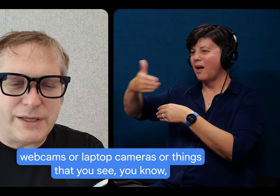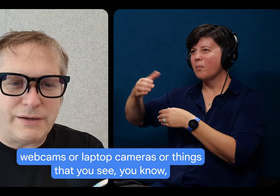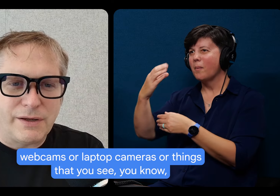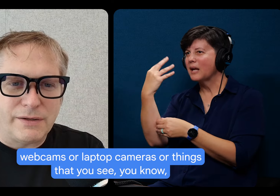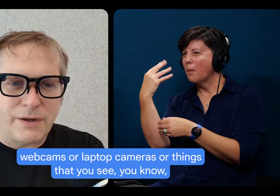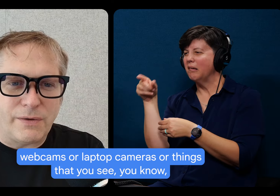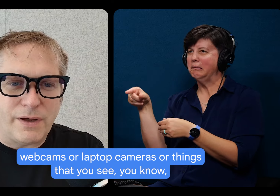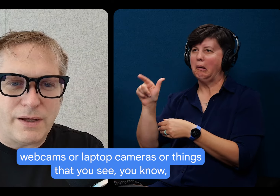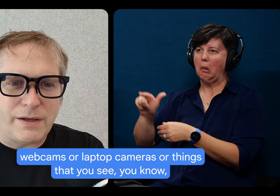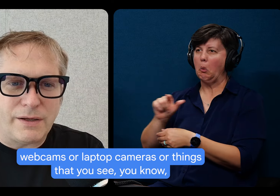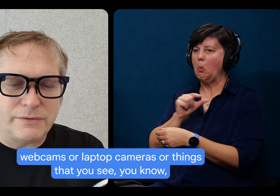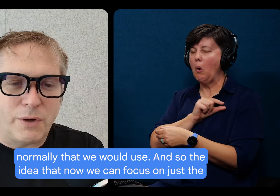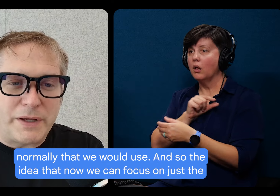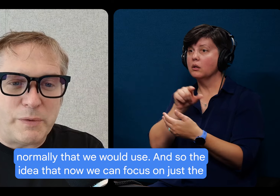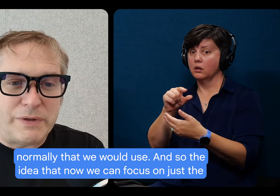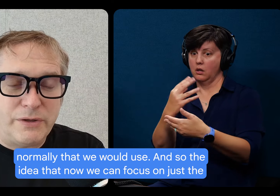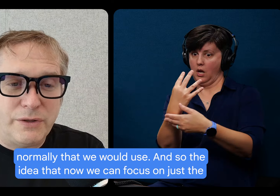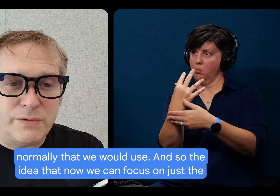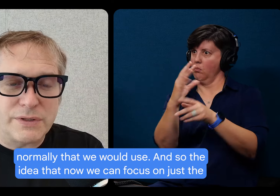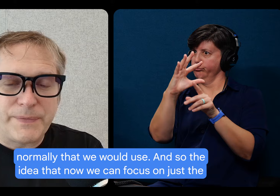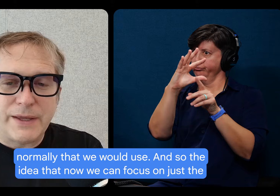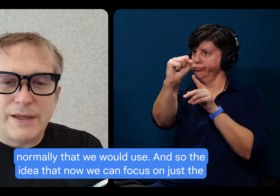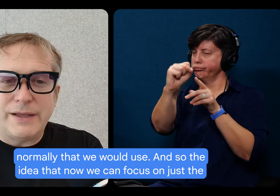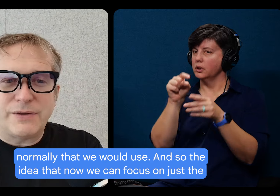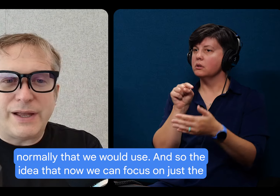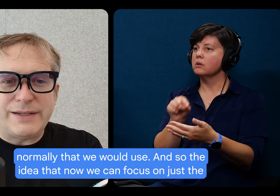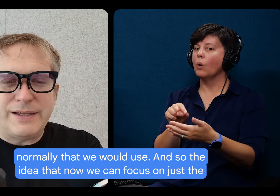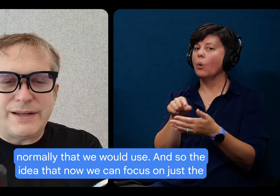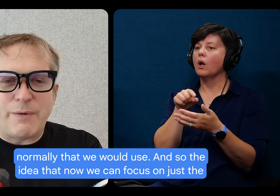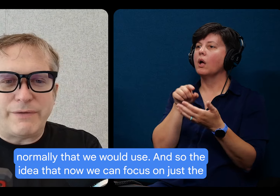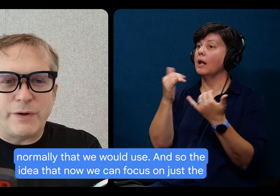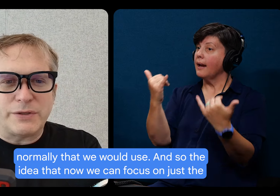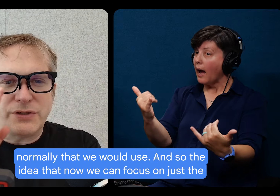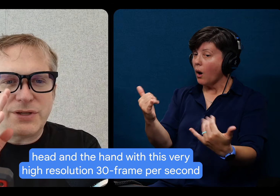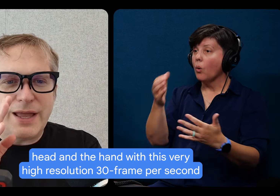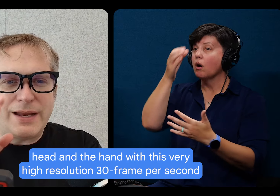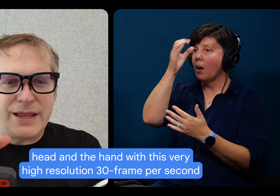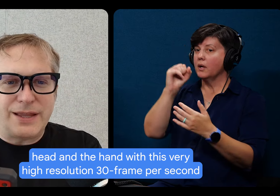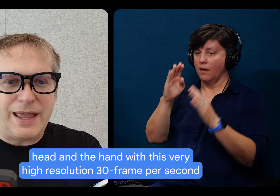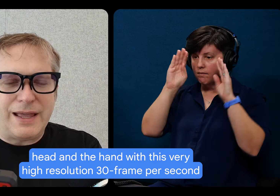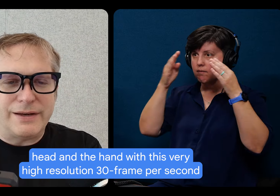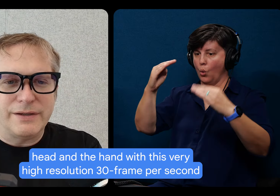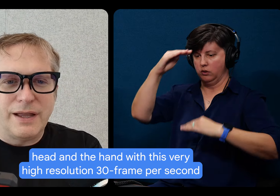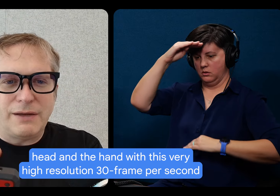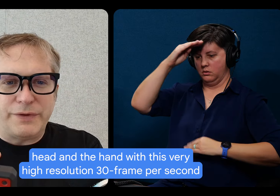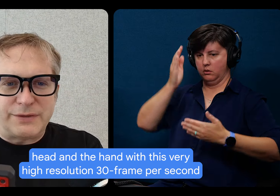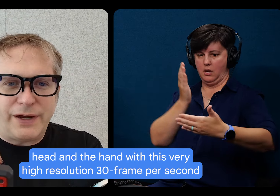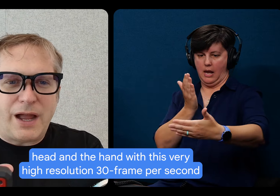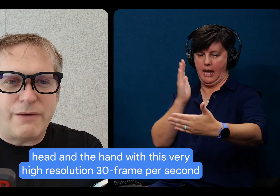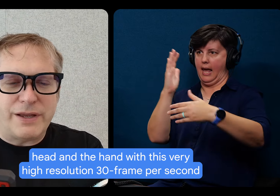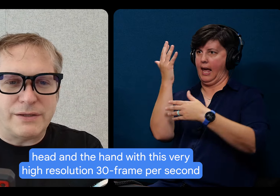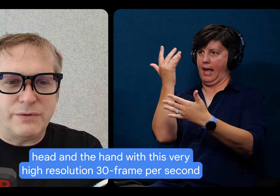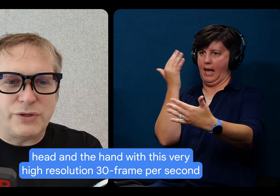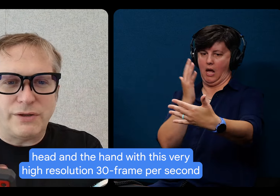that you see, you know, uh, normally that we would use. And so the idea that now we can focus on just the head and the hand with this